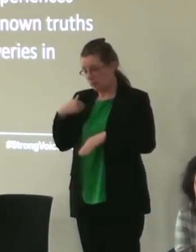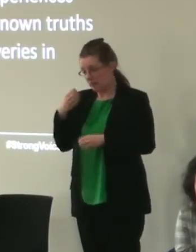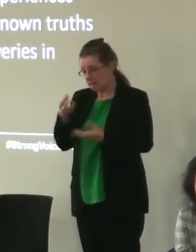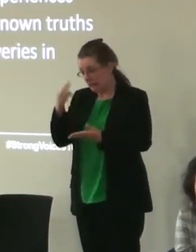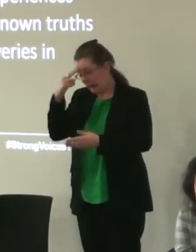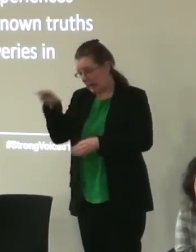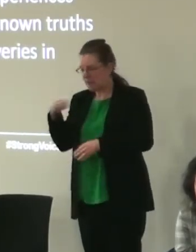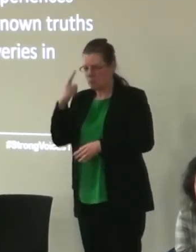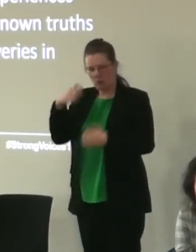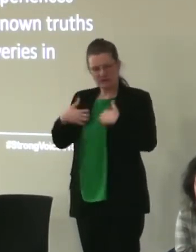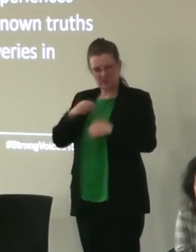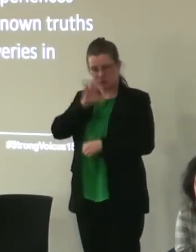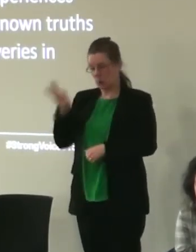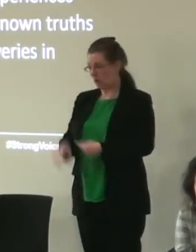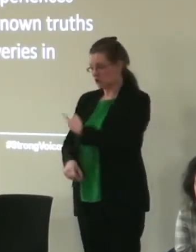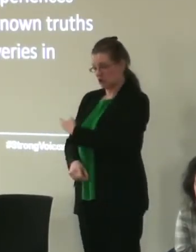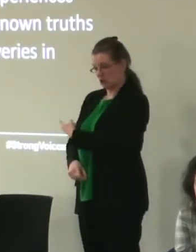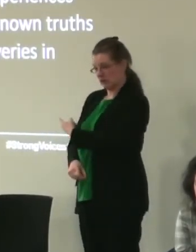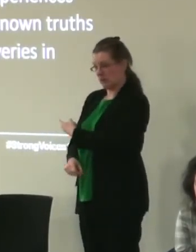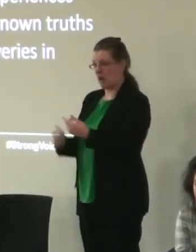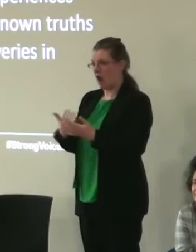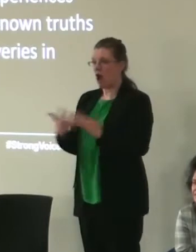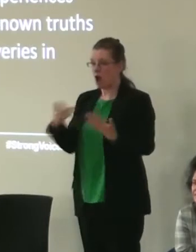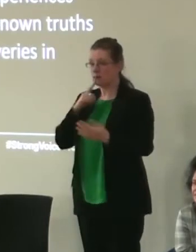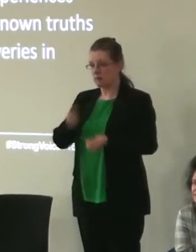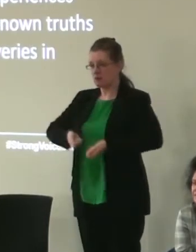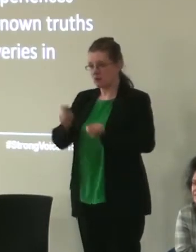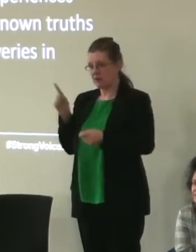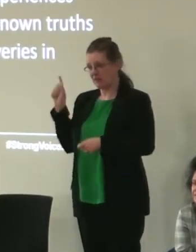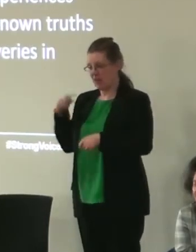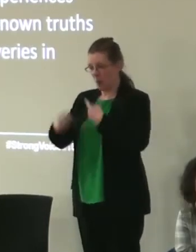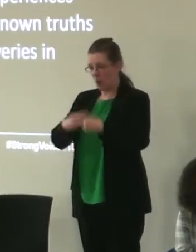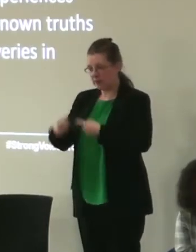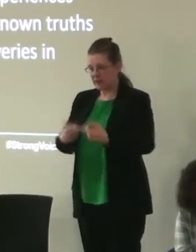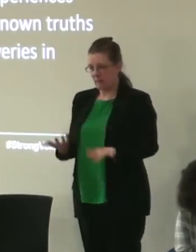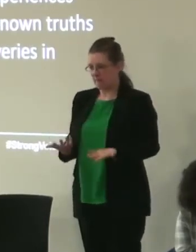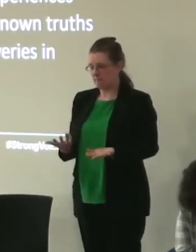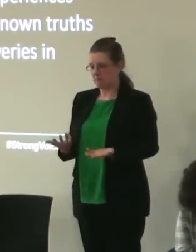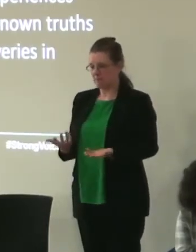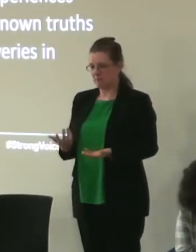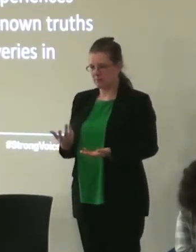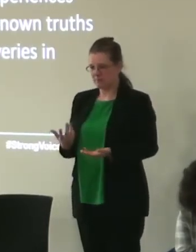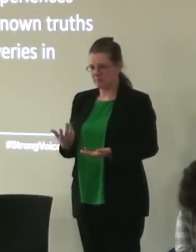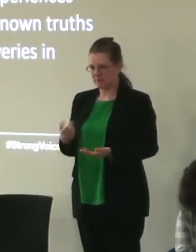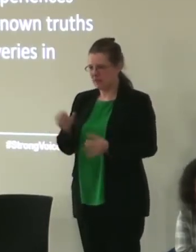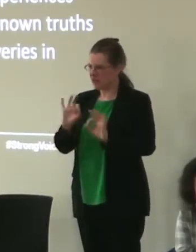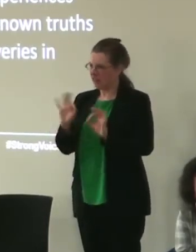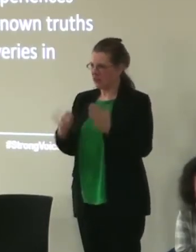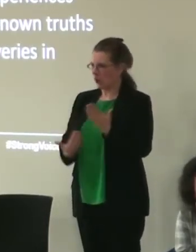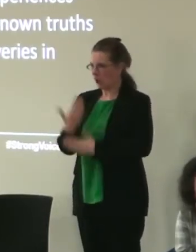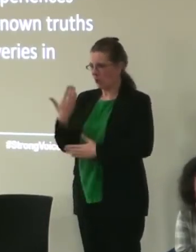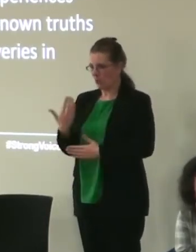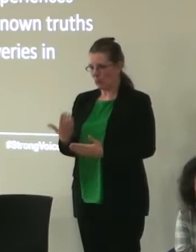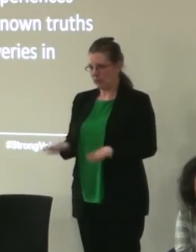really interesting question. And I think something that a lot of people raise all the time is this issue of nothing's really that new, is it?